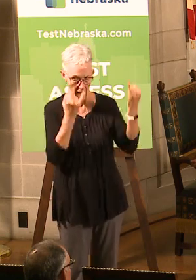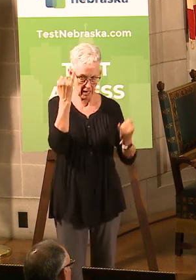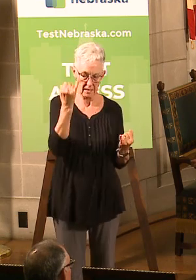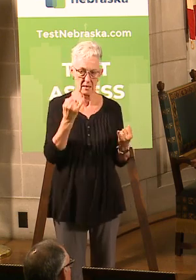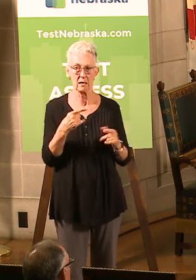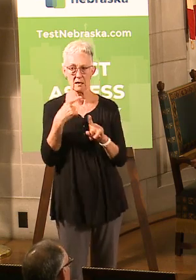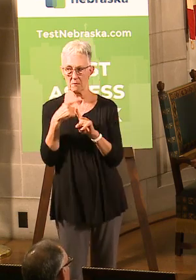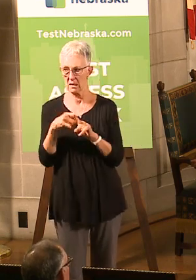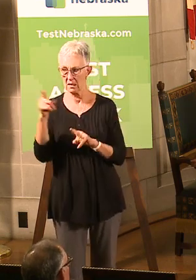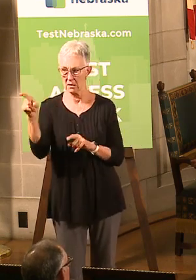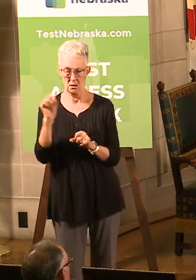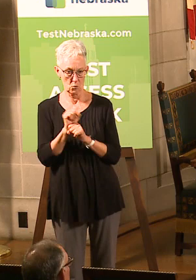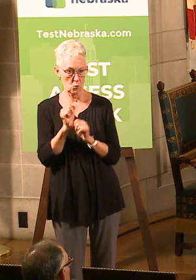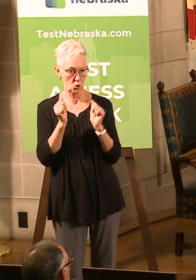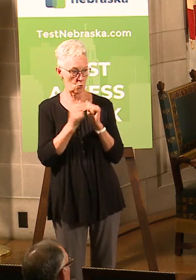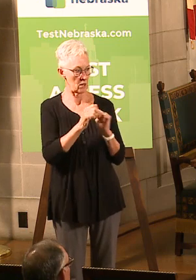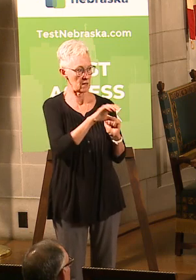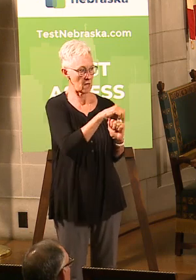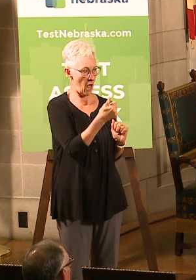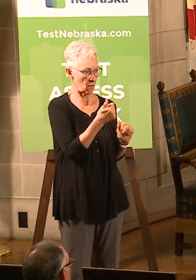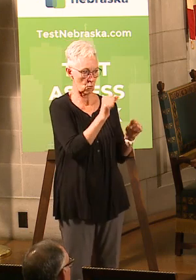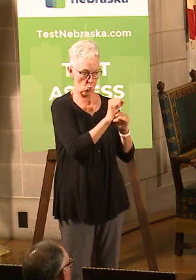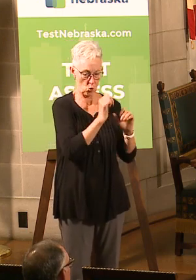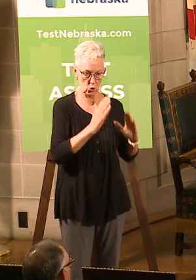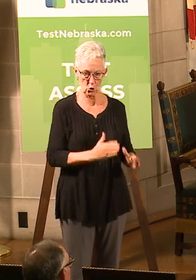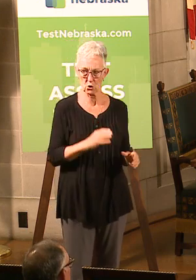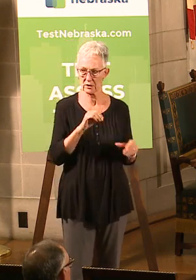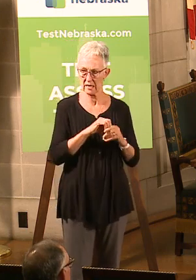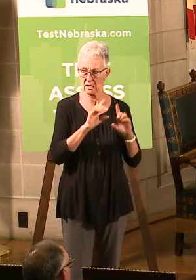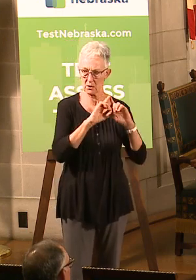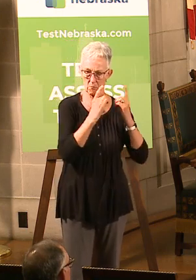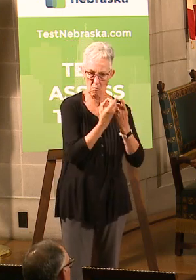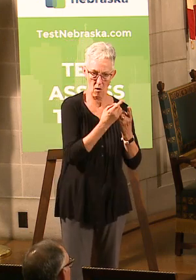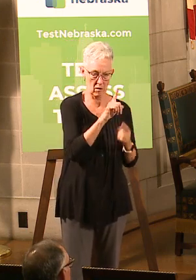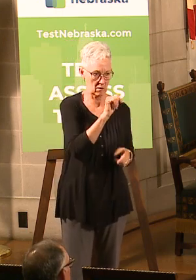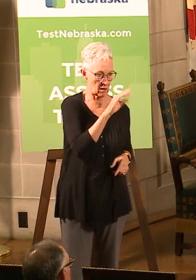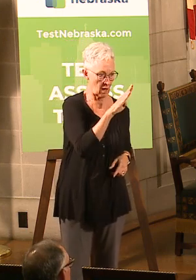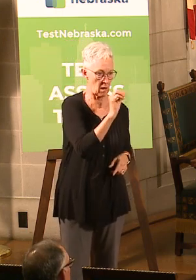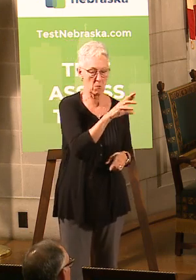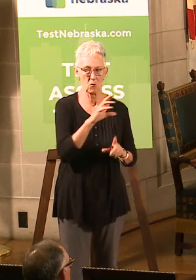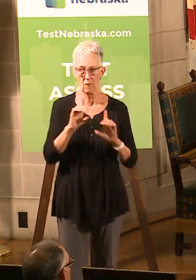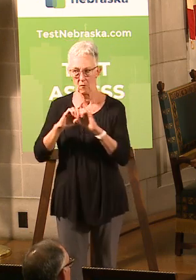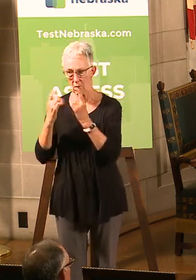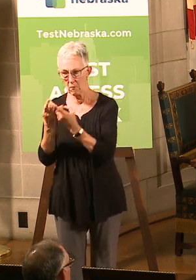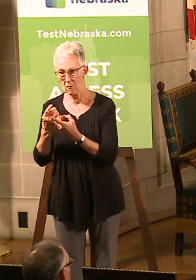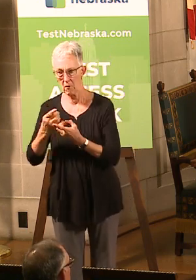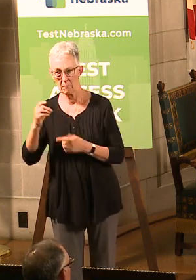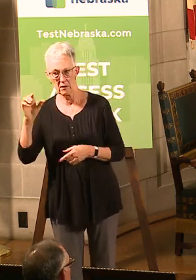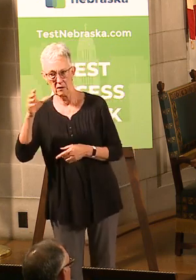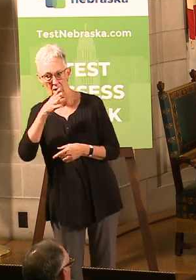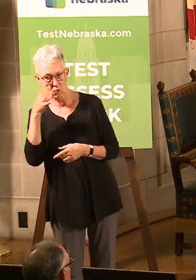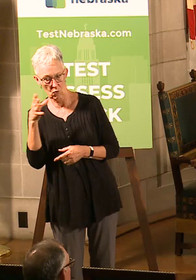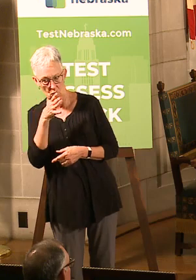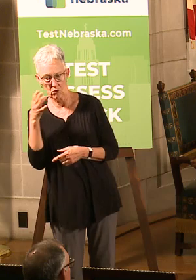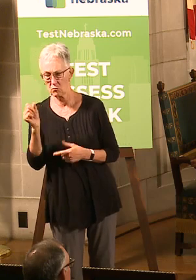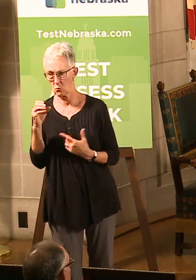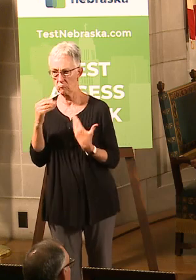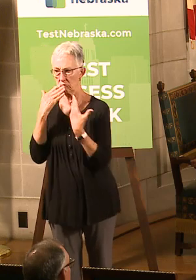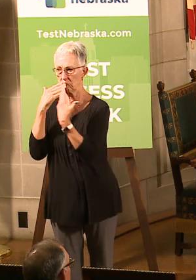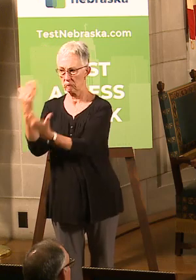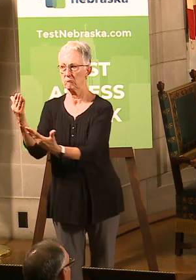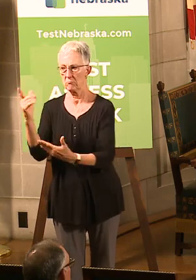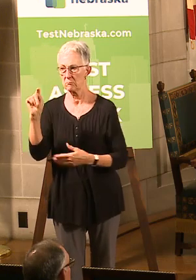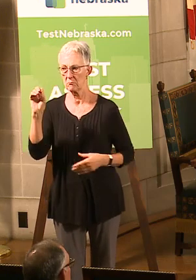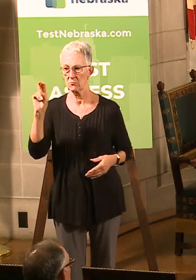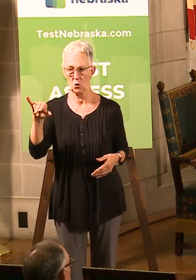colleagues, John Albin in the Department of Labor, Steve Wellman in the Department of Agriculture, to be able to pull this together. Tony, want to thank you for